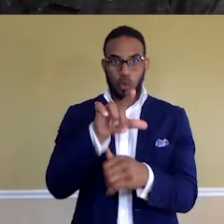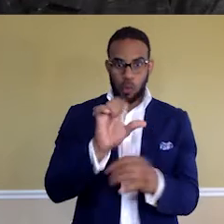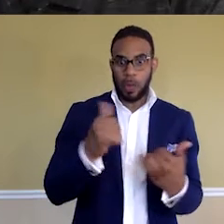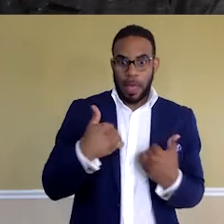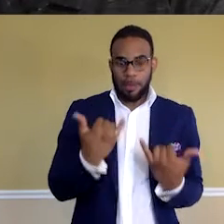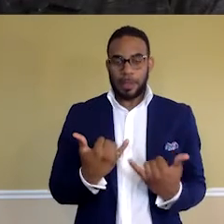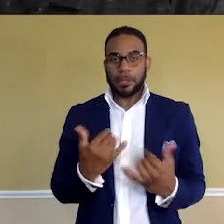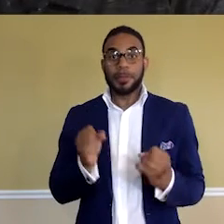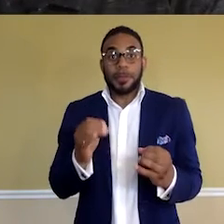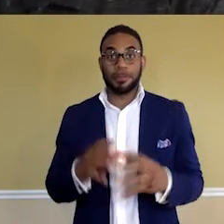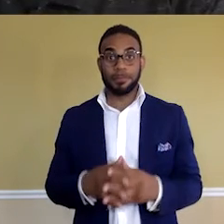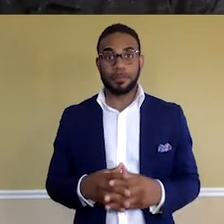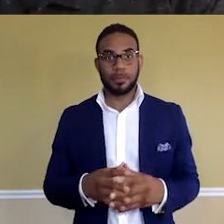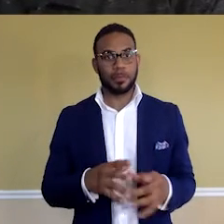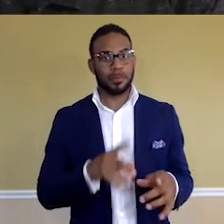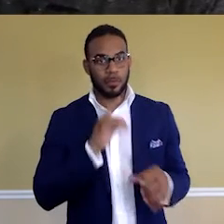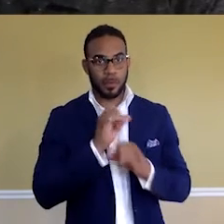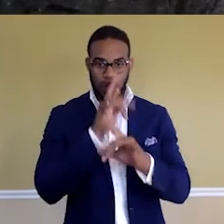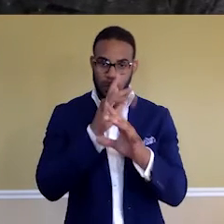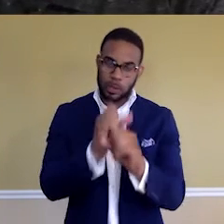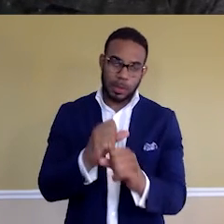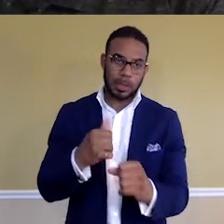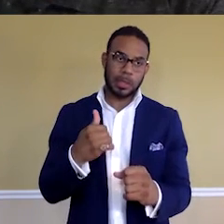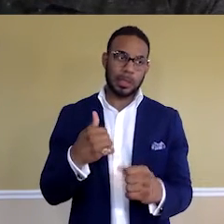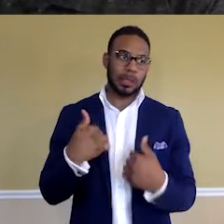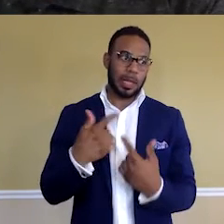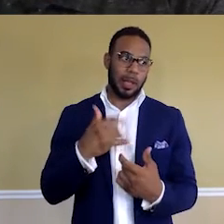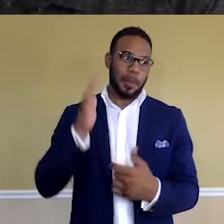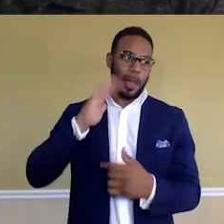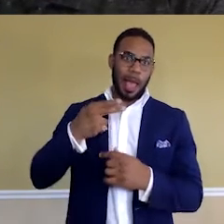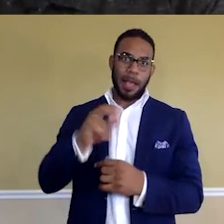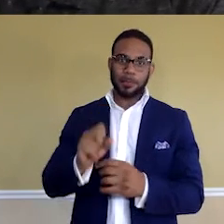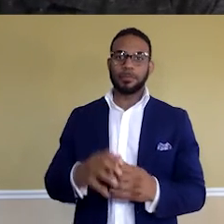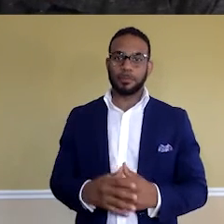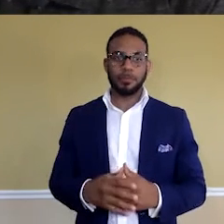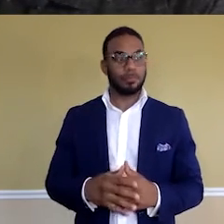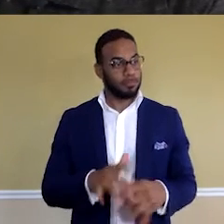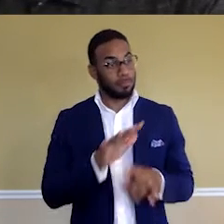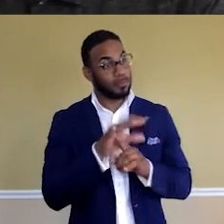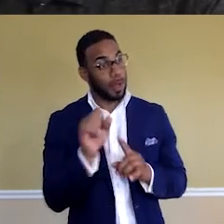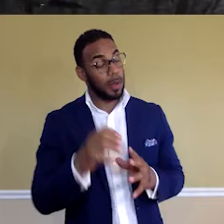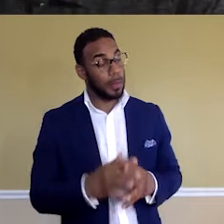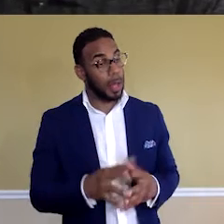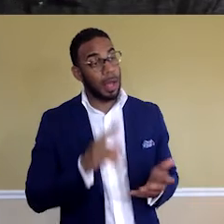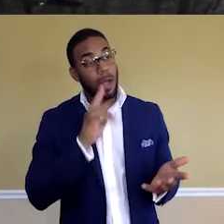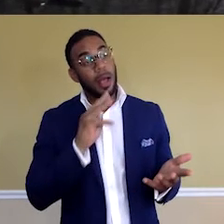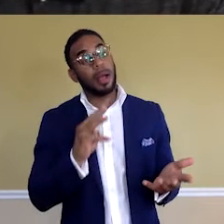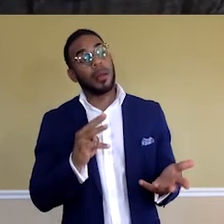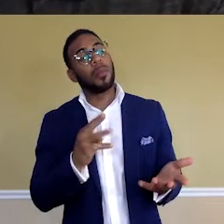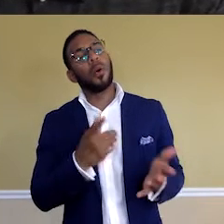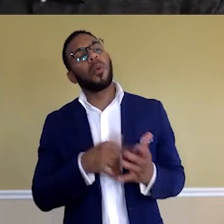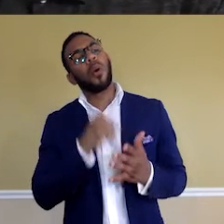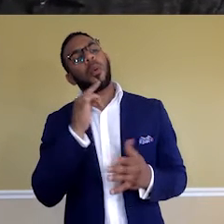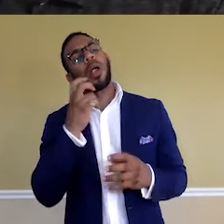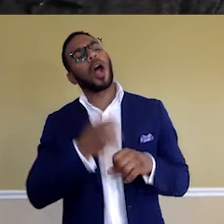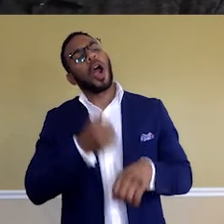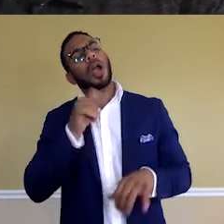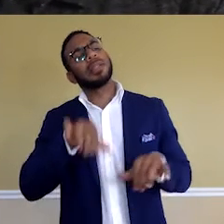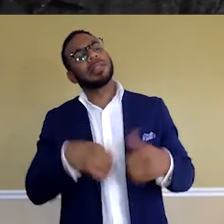today. So that's what really drew me in since I was back in high school. That's awesome. What was one of the hardest challenges coming